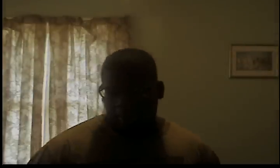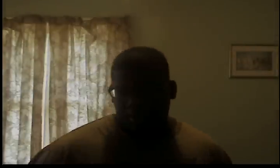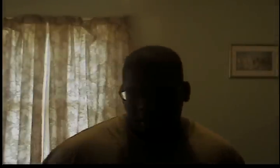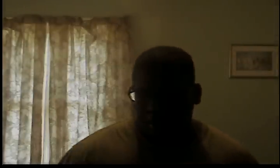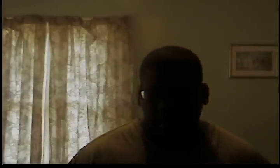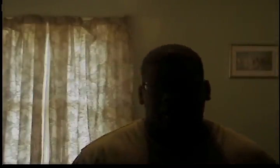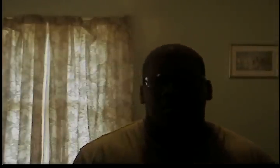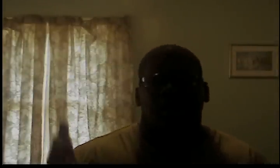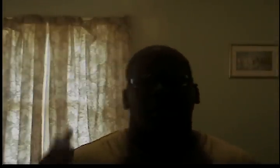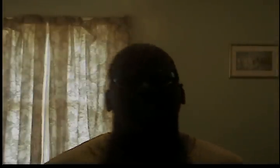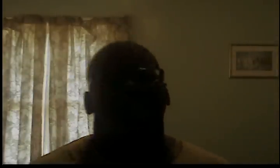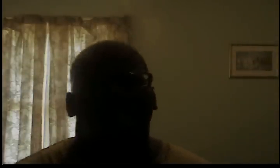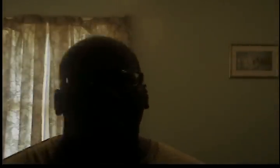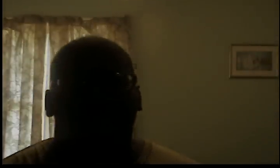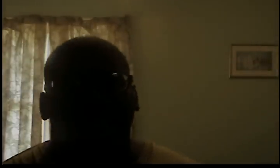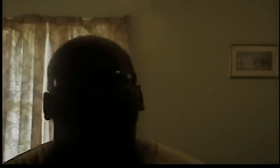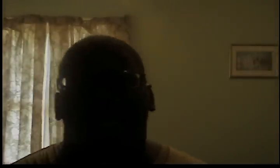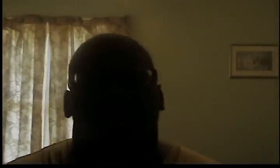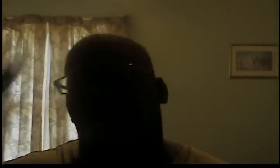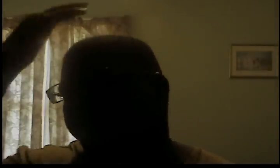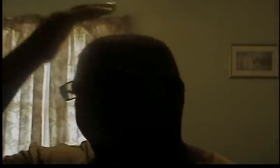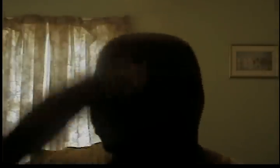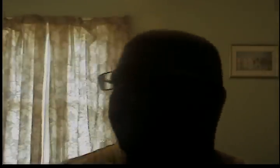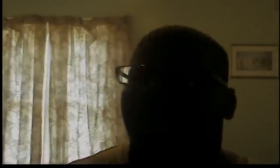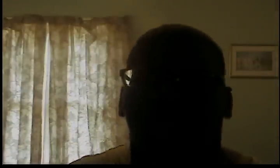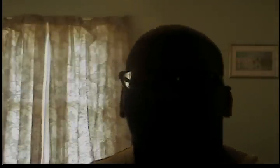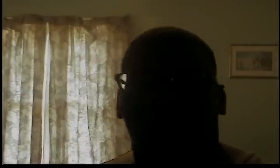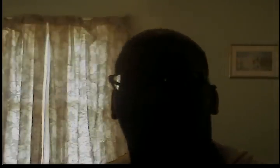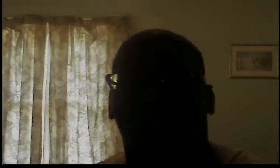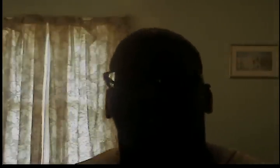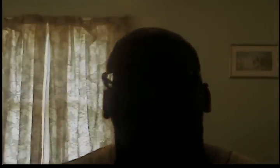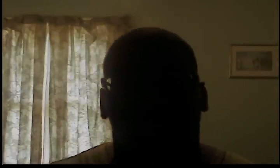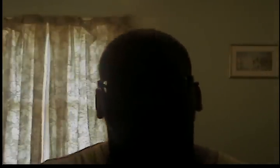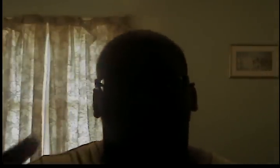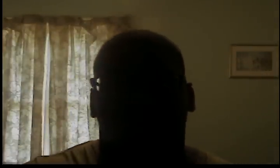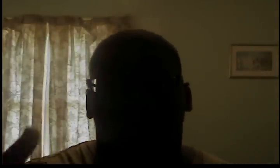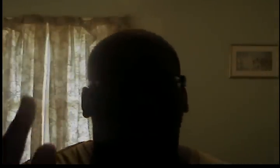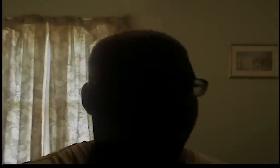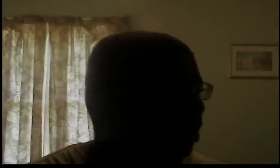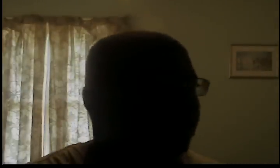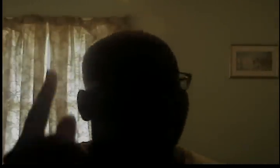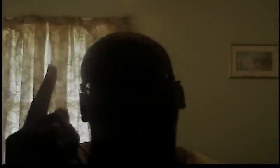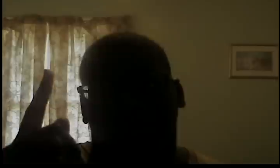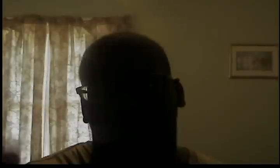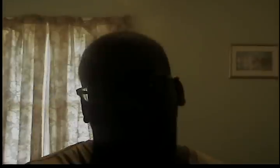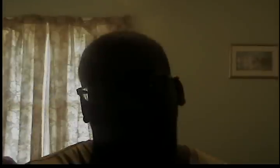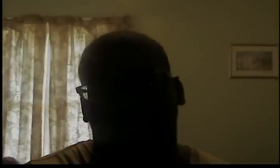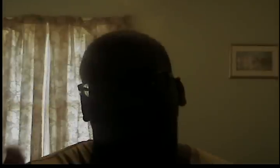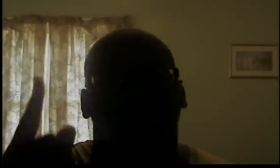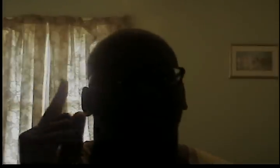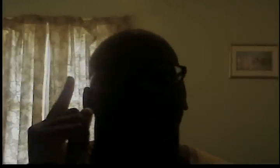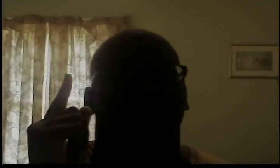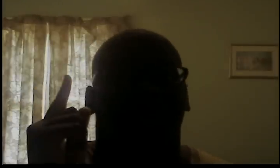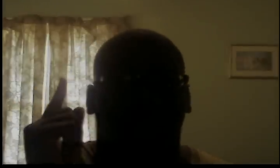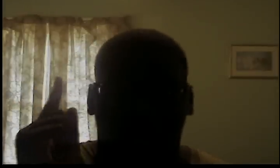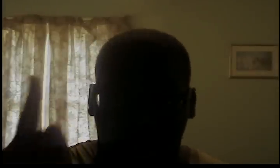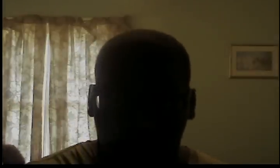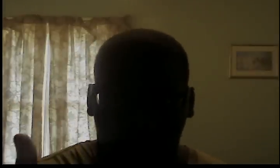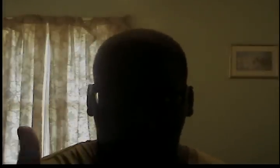i'm done screw it uh young flame rock richard that's some bullshit that's fucking retarded